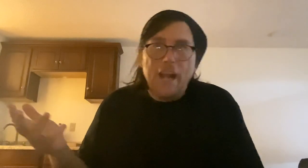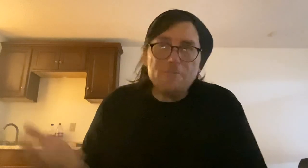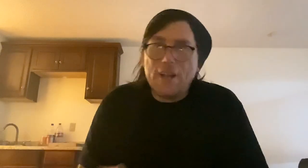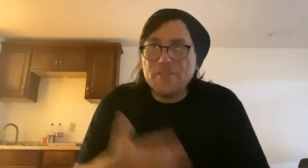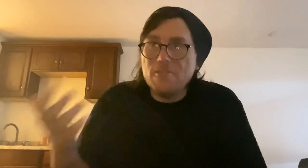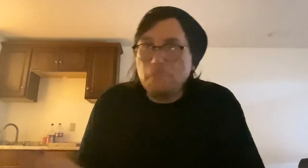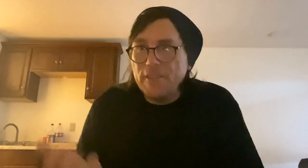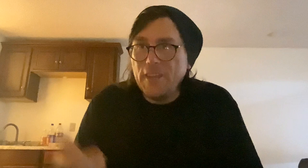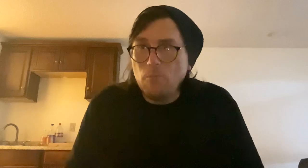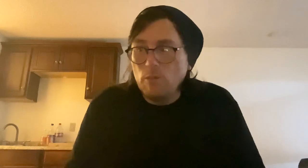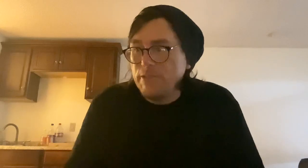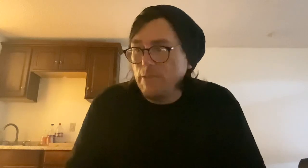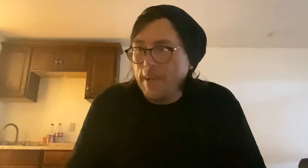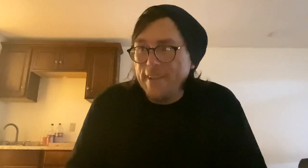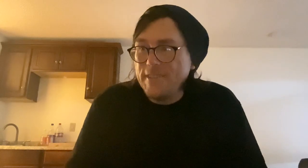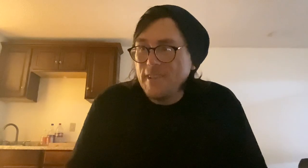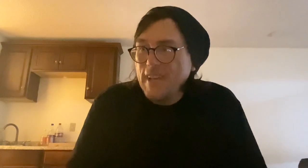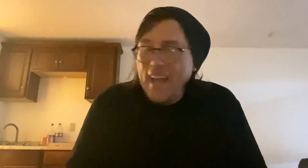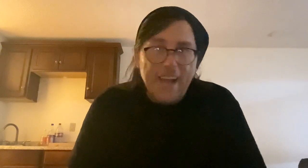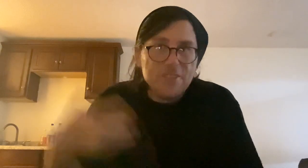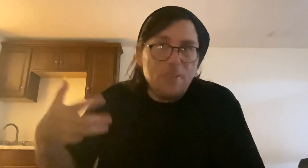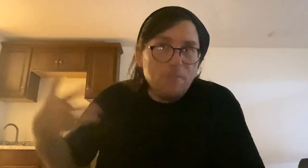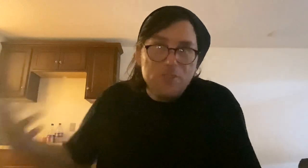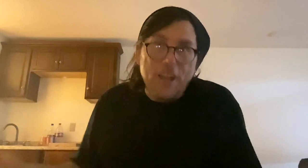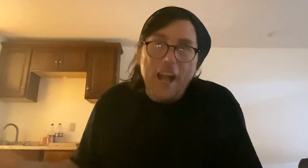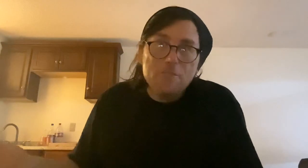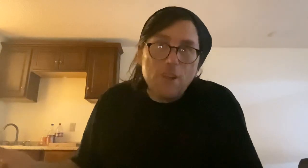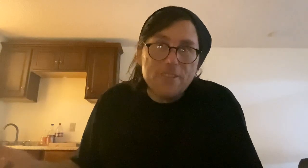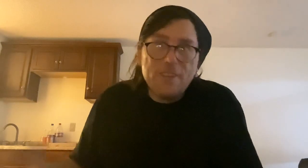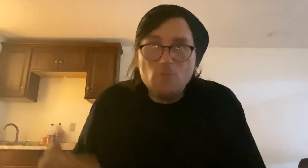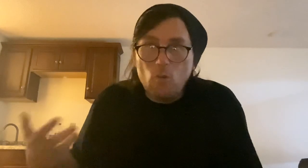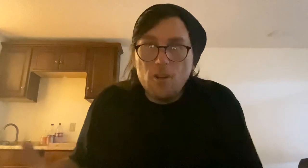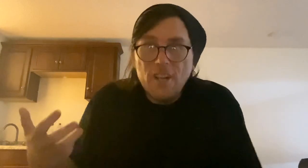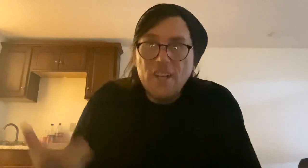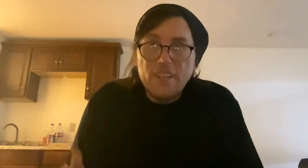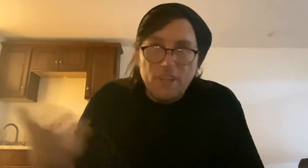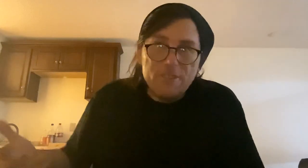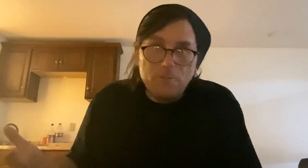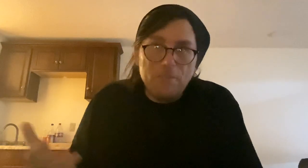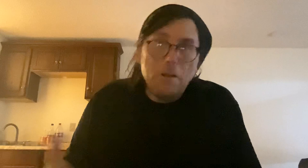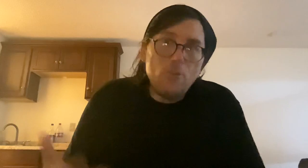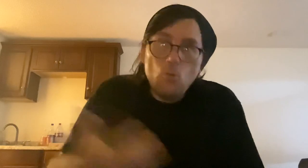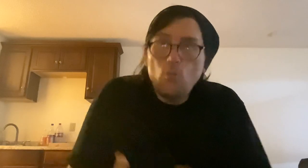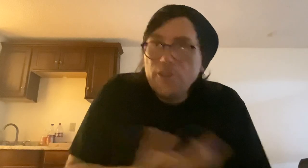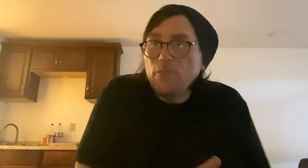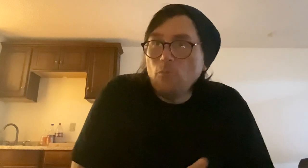have translators, but they will do is ask you, do you have a translator or, you know, someone in mind, or do you want